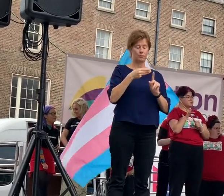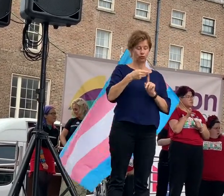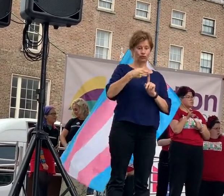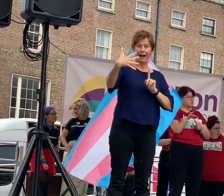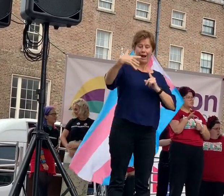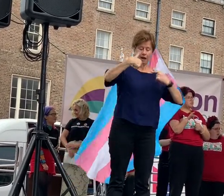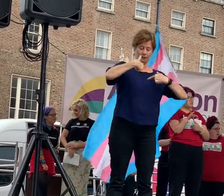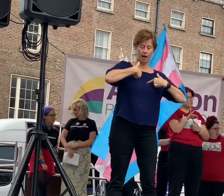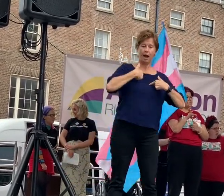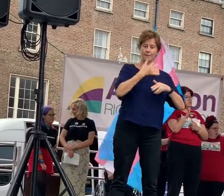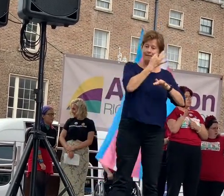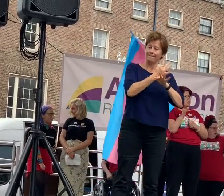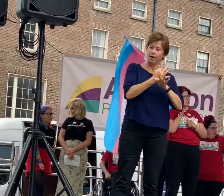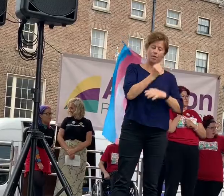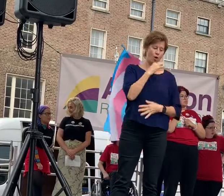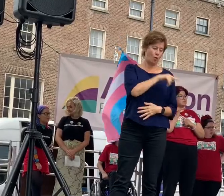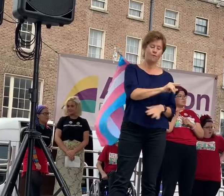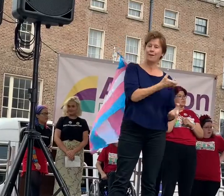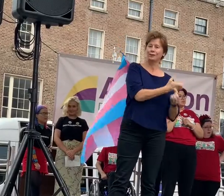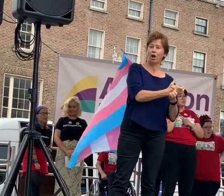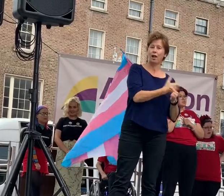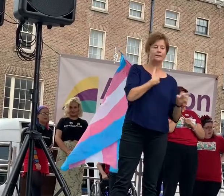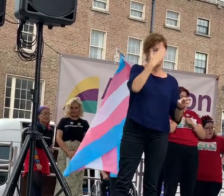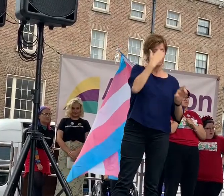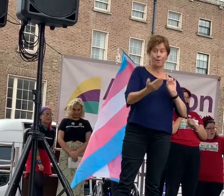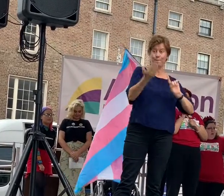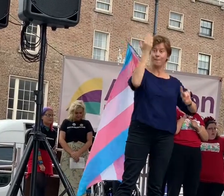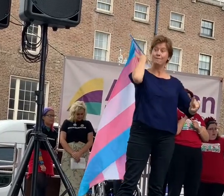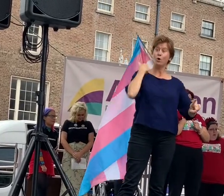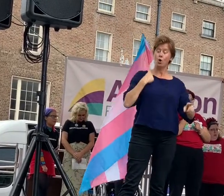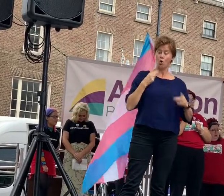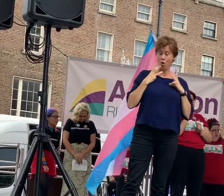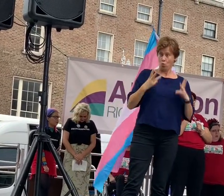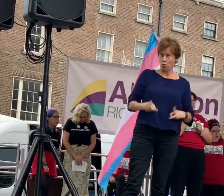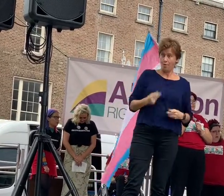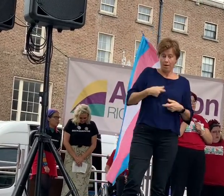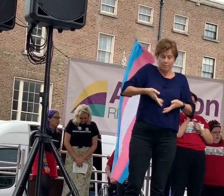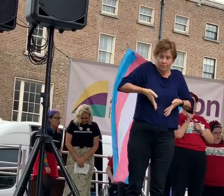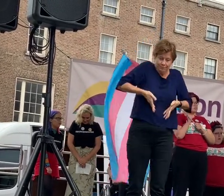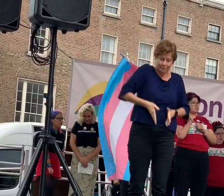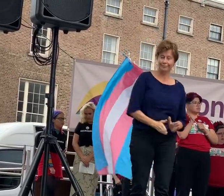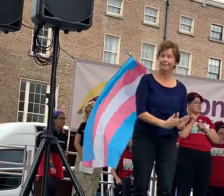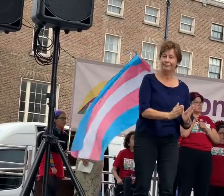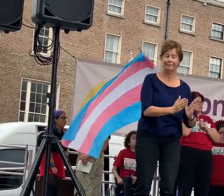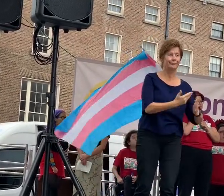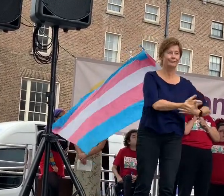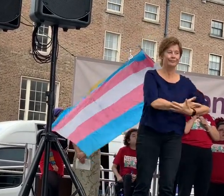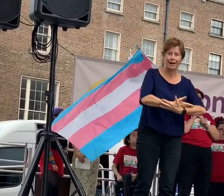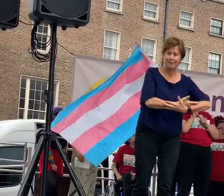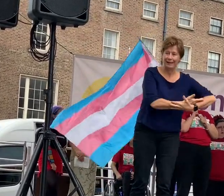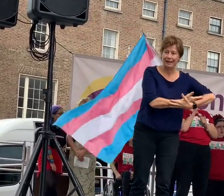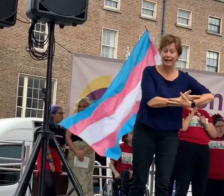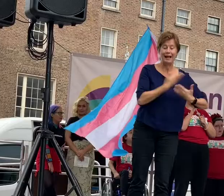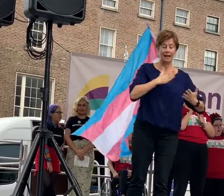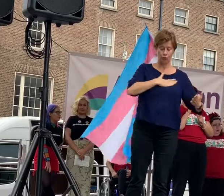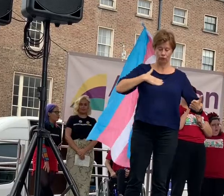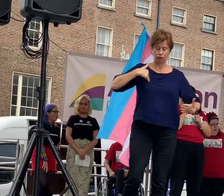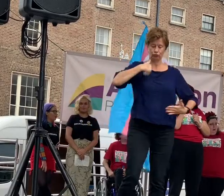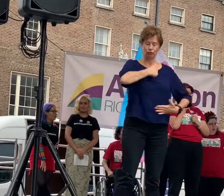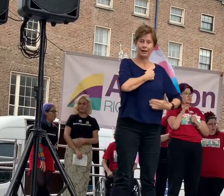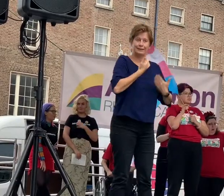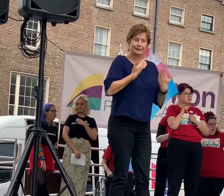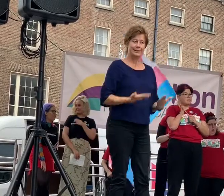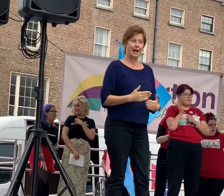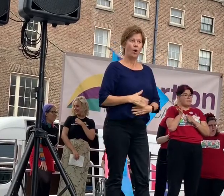legally male, but it was ruled that because he gave birth, he was a mother. His gender was something to be overridden